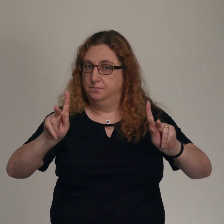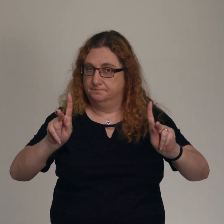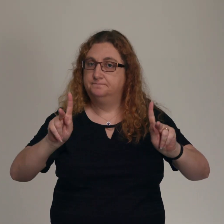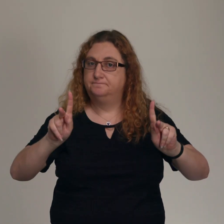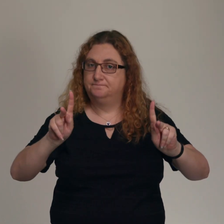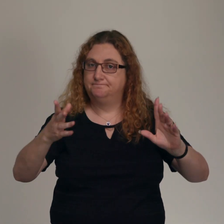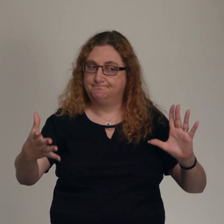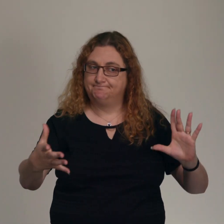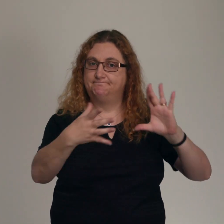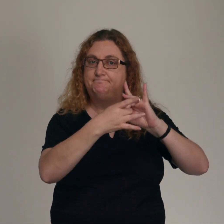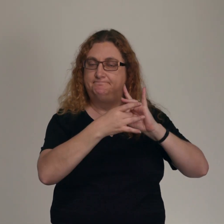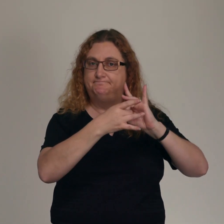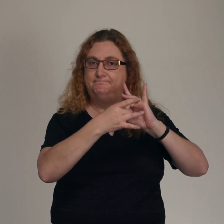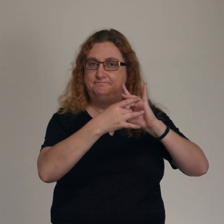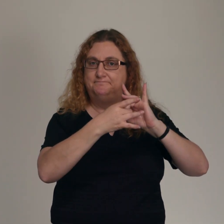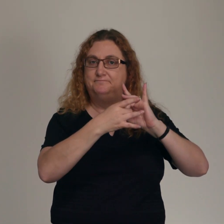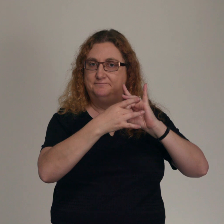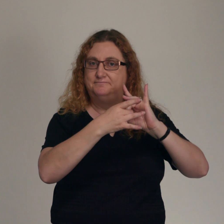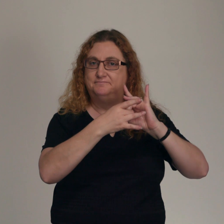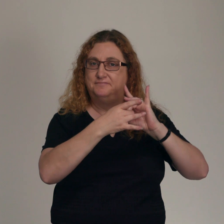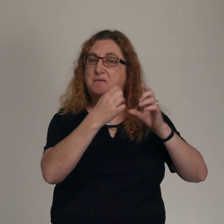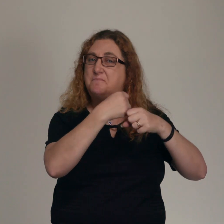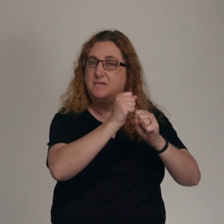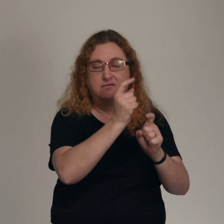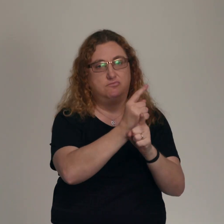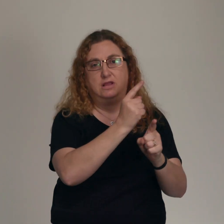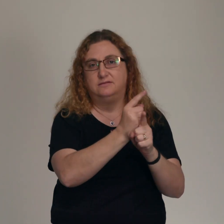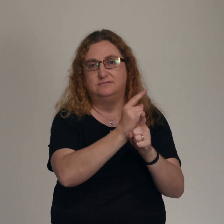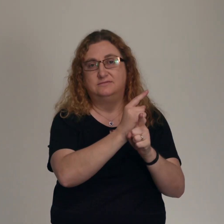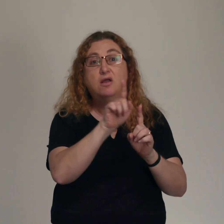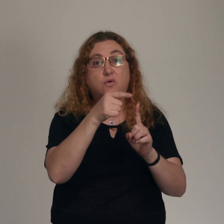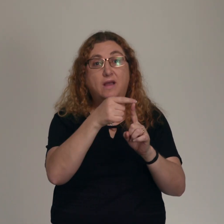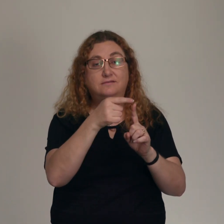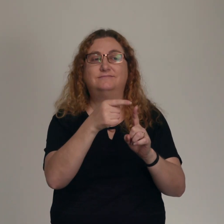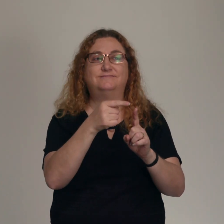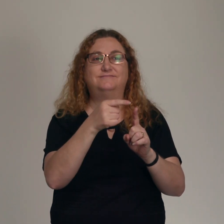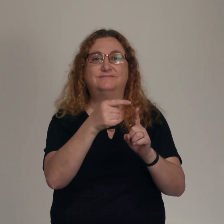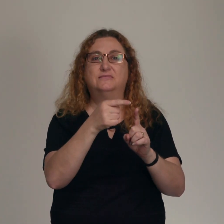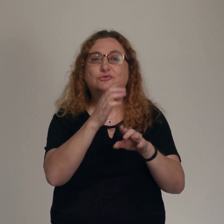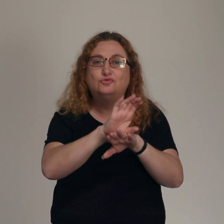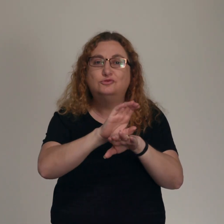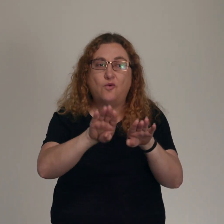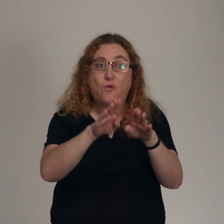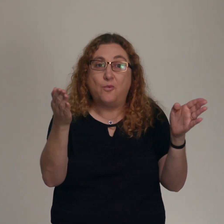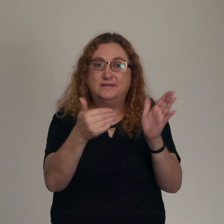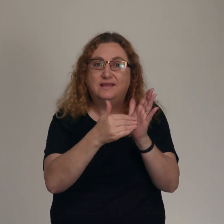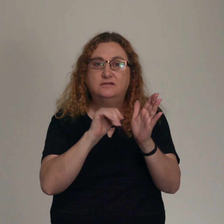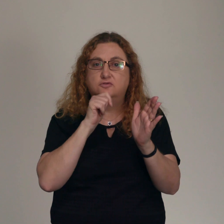make things right. So that when things do open up again, you don't have to leave your altar. You don't have to leave your gift at the altar and